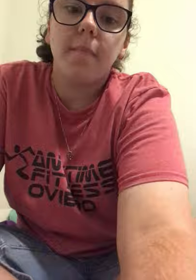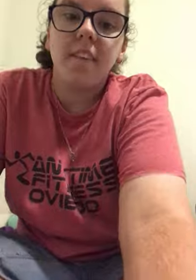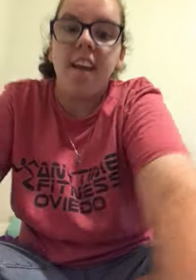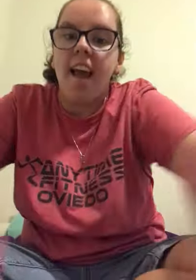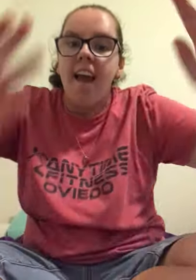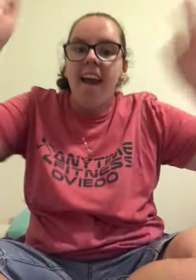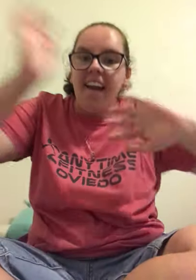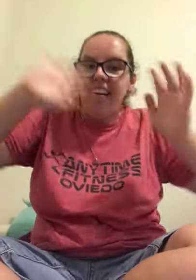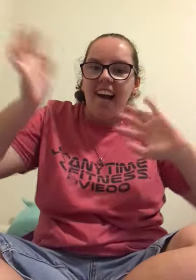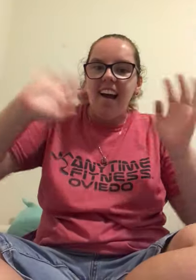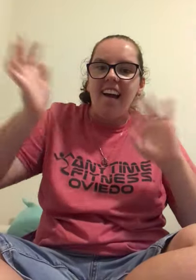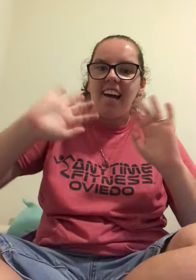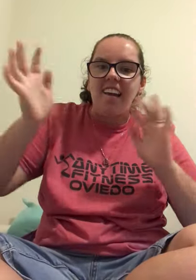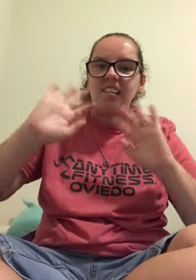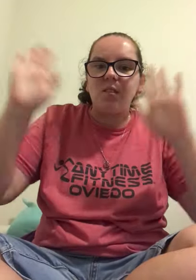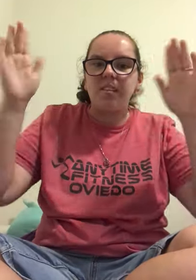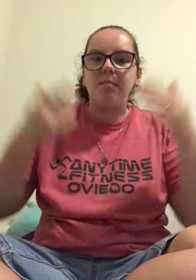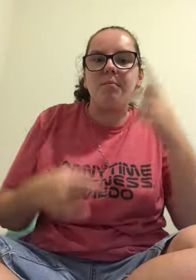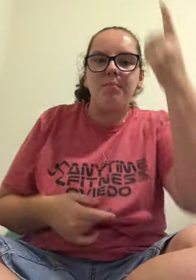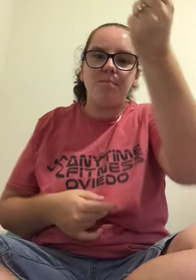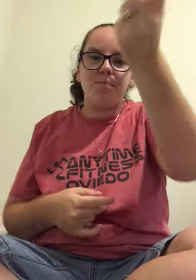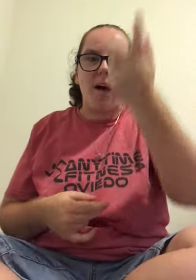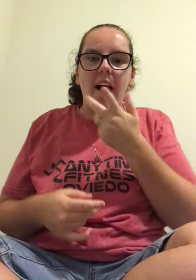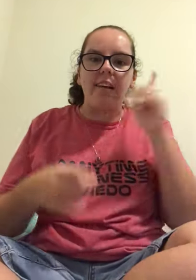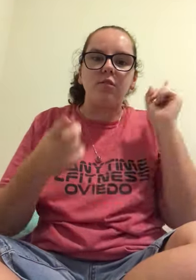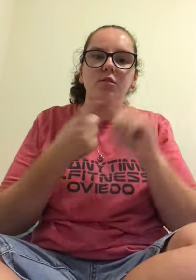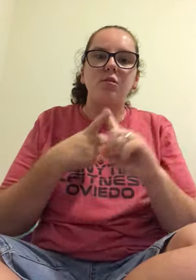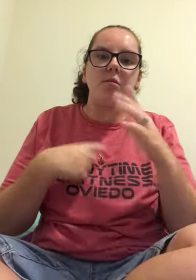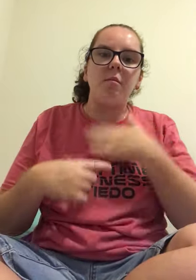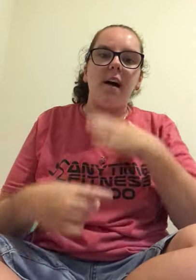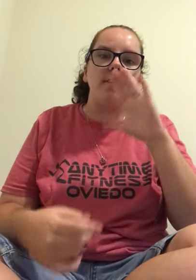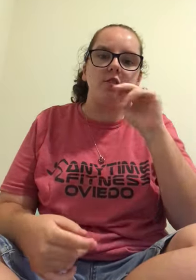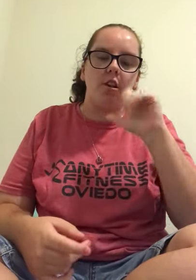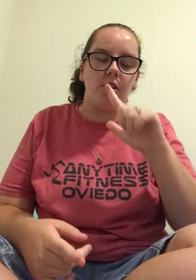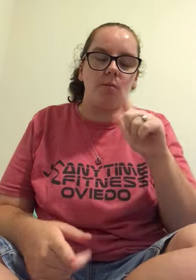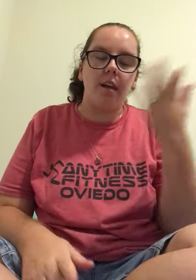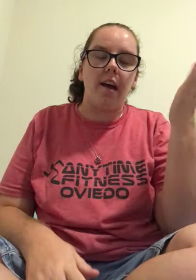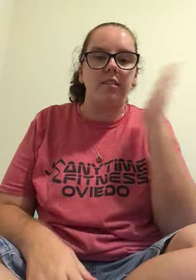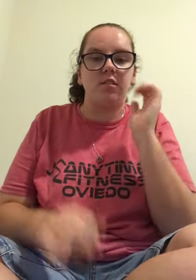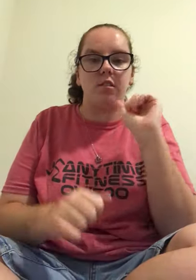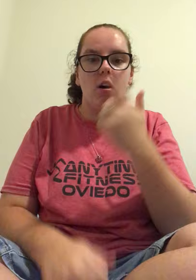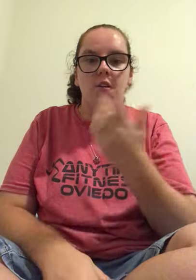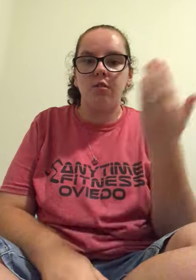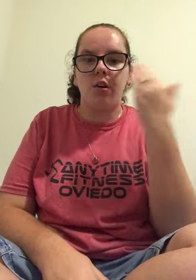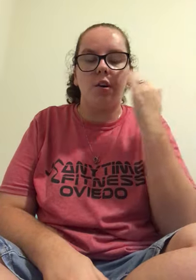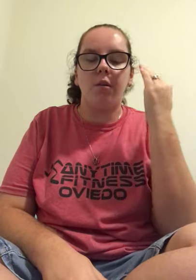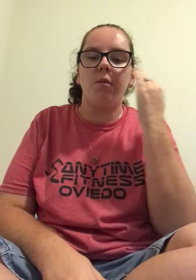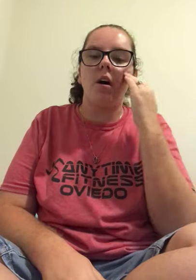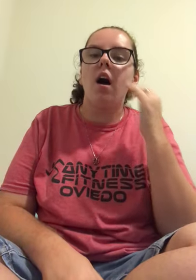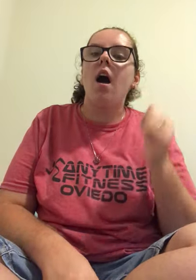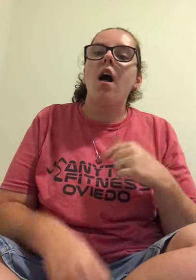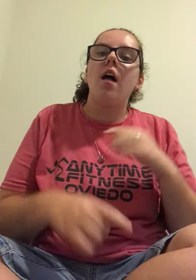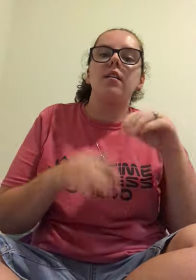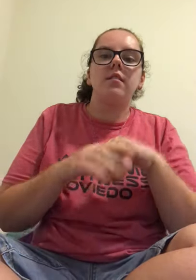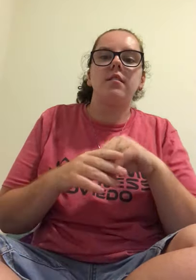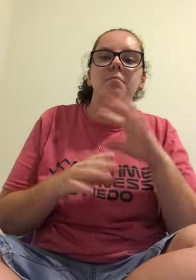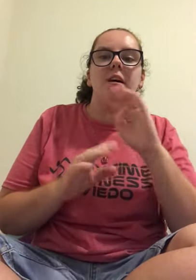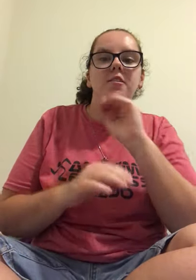hey guys welcome back to my channel as you all know in my